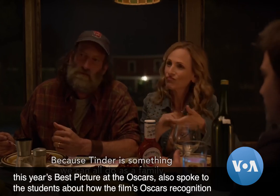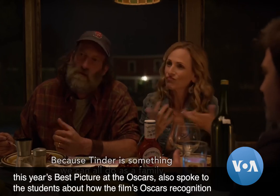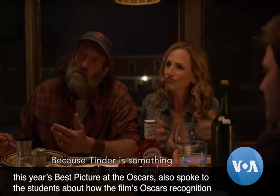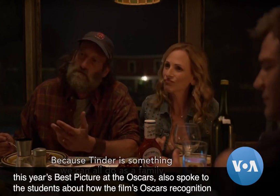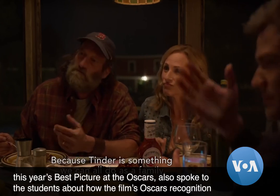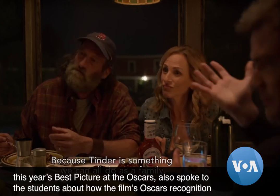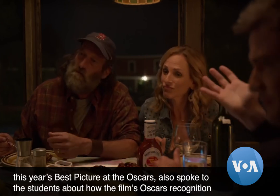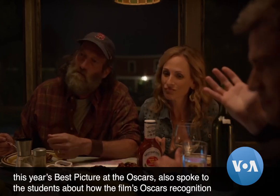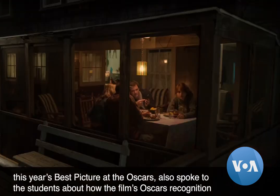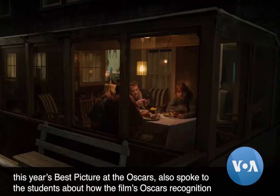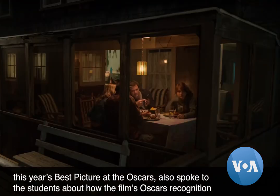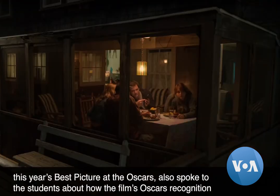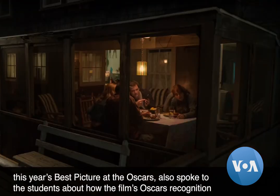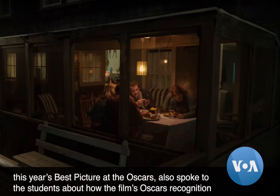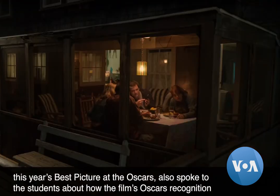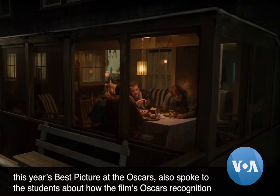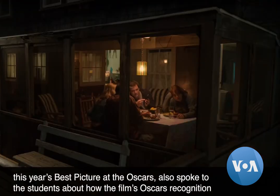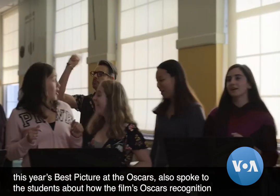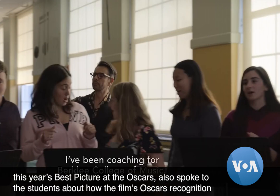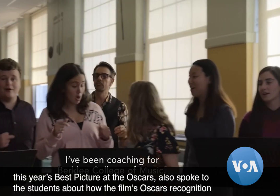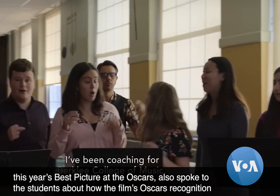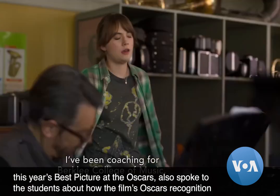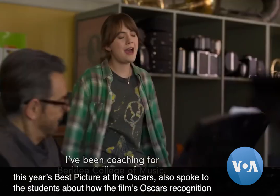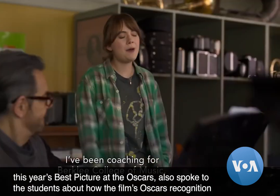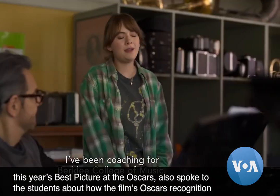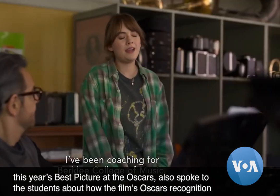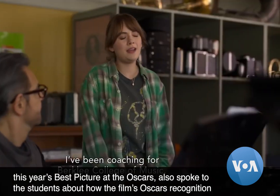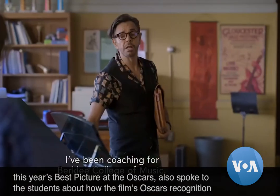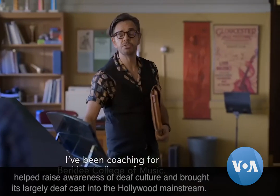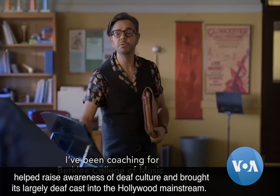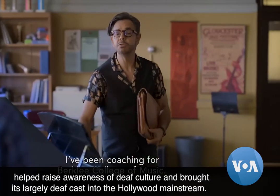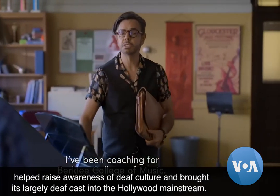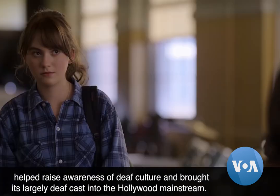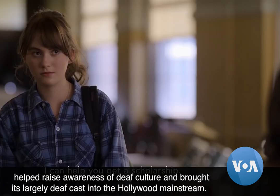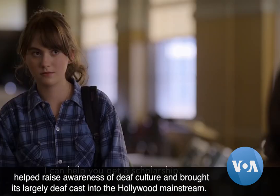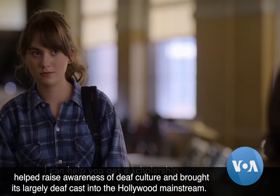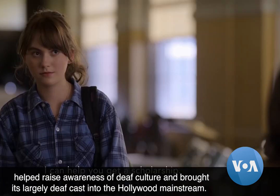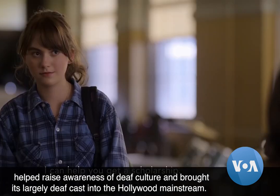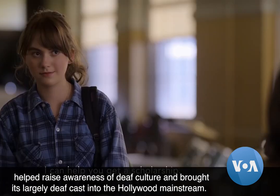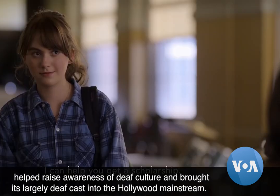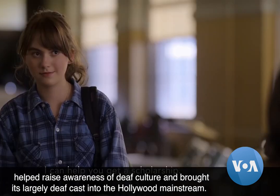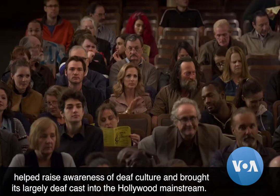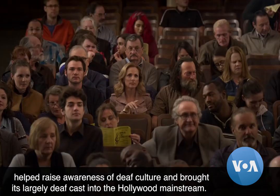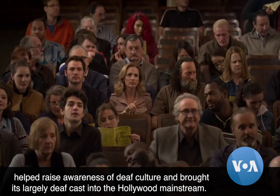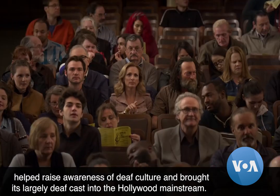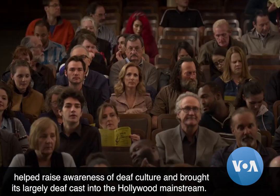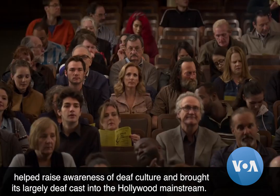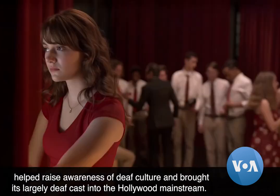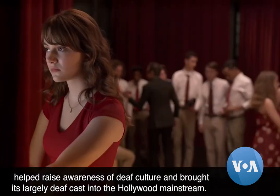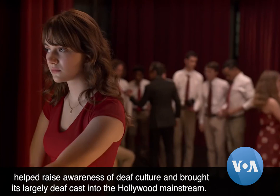also spoke to the students about how the film's Oscars recognition helped raise the awareness of deaf culture and brought